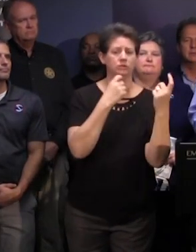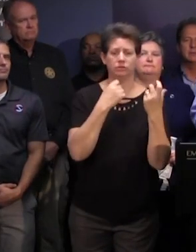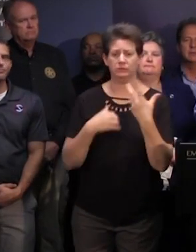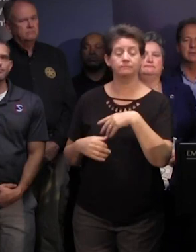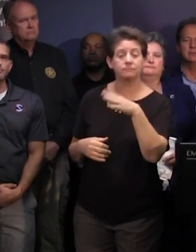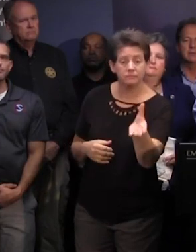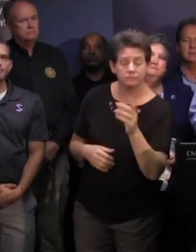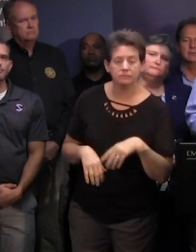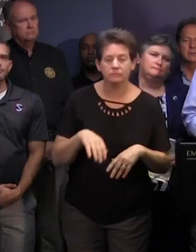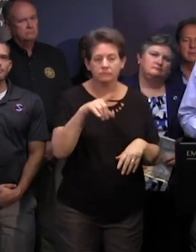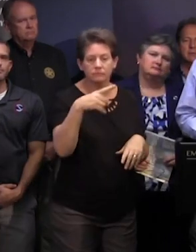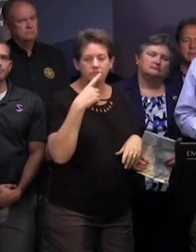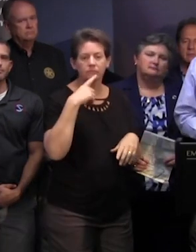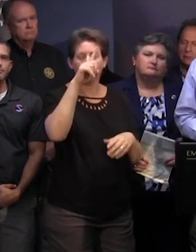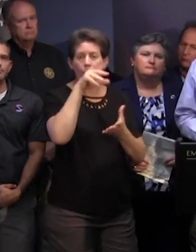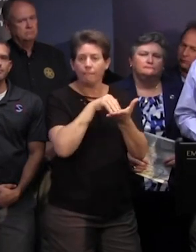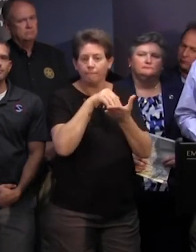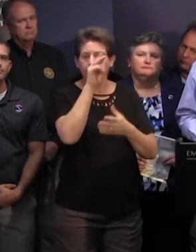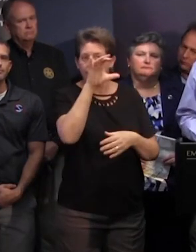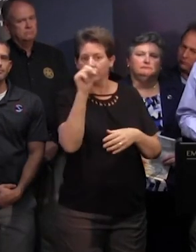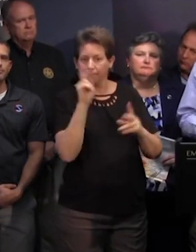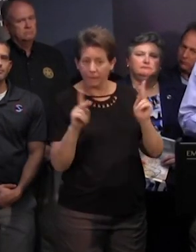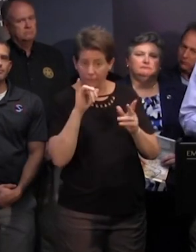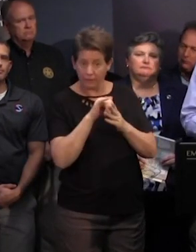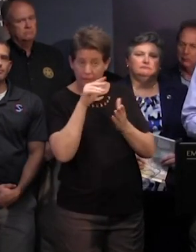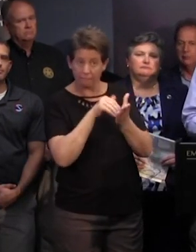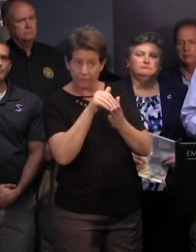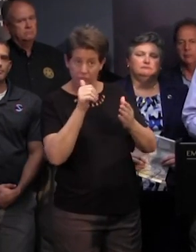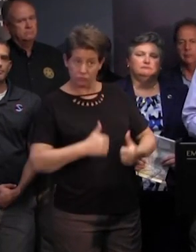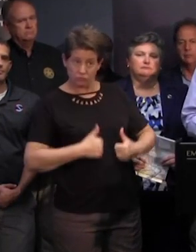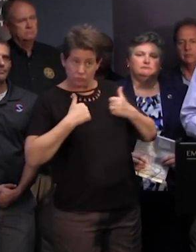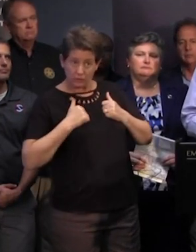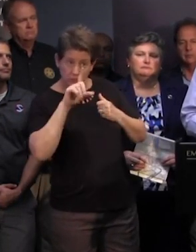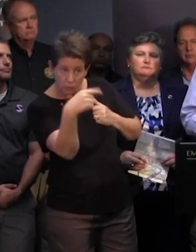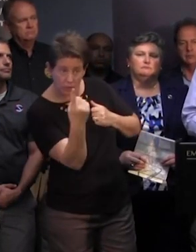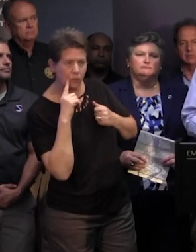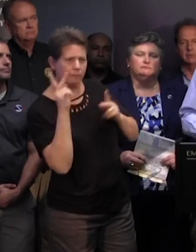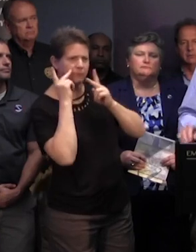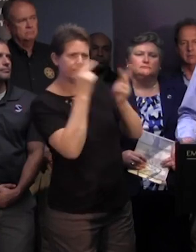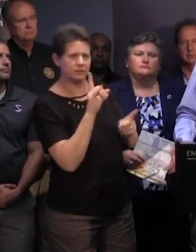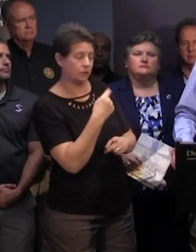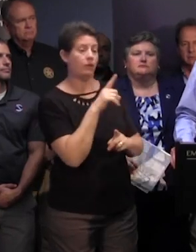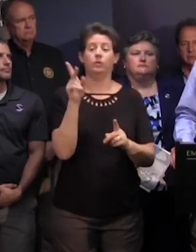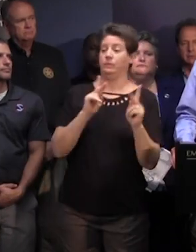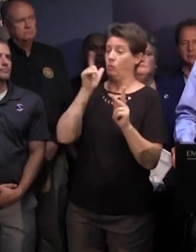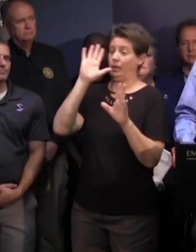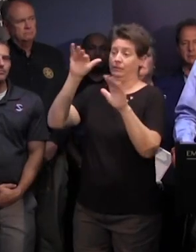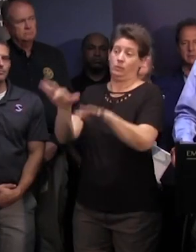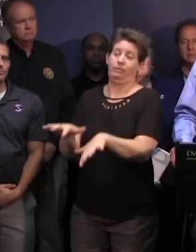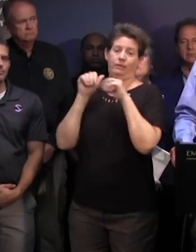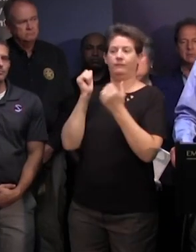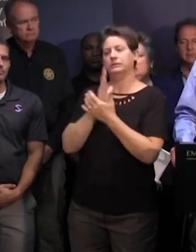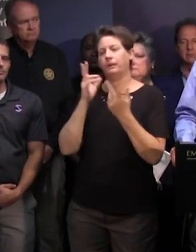has yes you said a million people will be affected is that a million residents only or is that in future those those are evacuees some may be